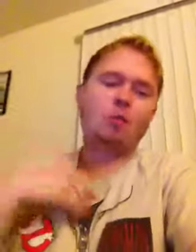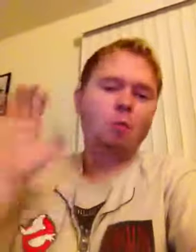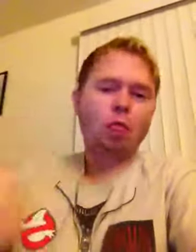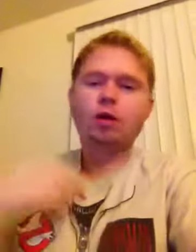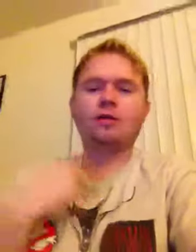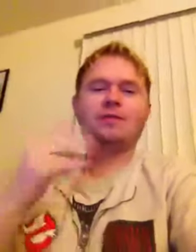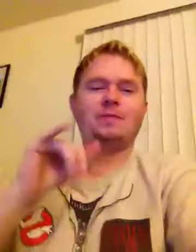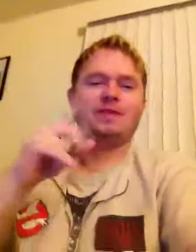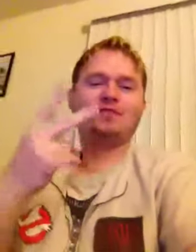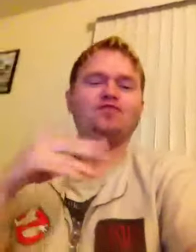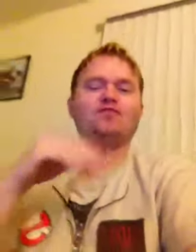When's the last time you saw him?